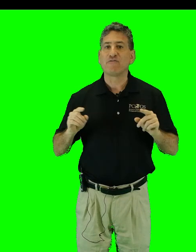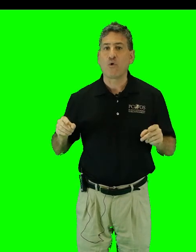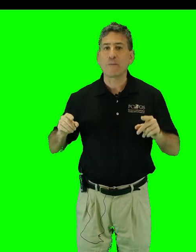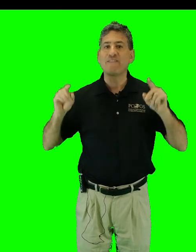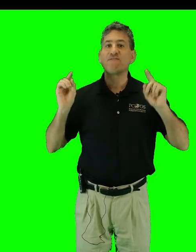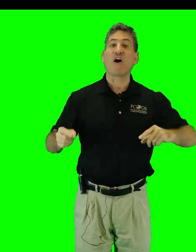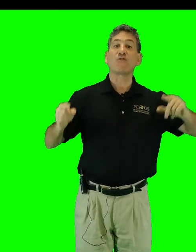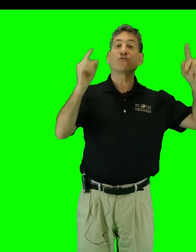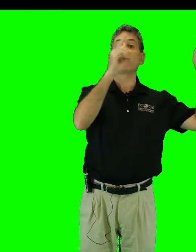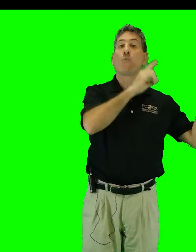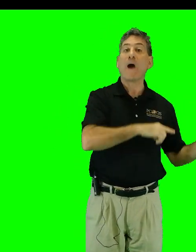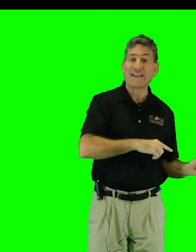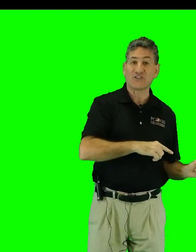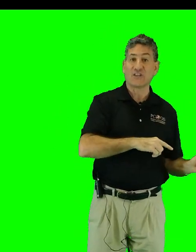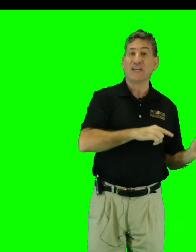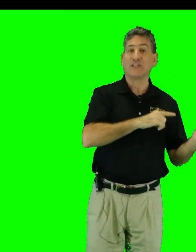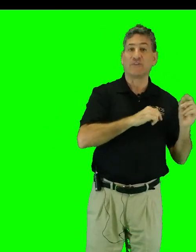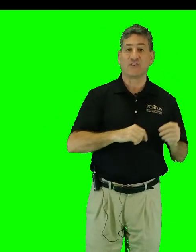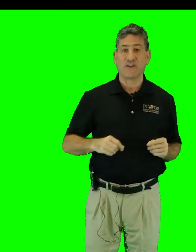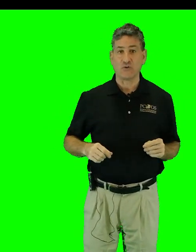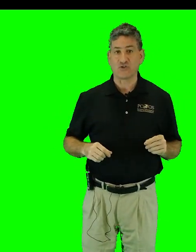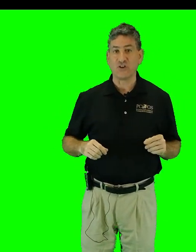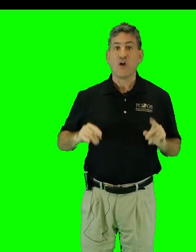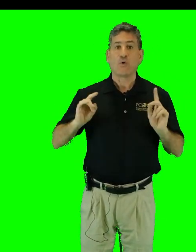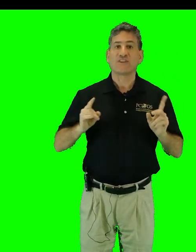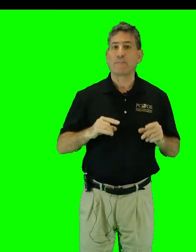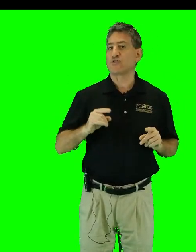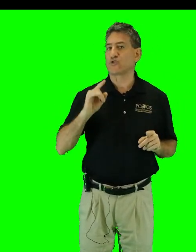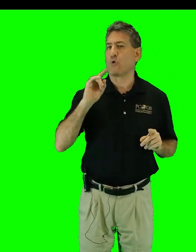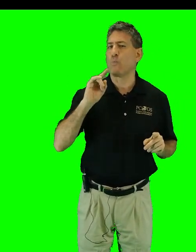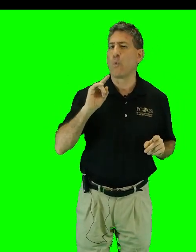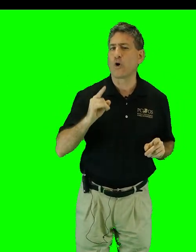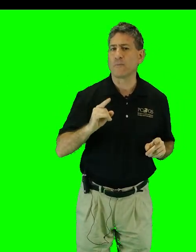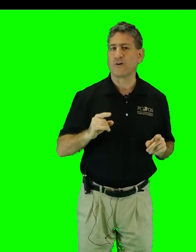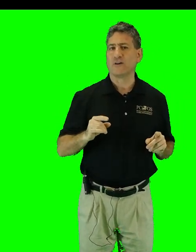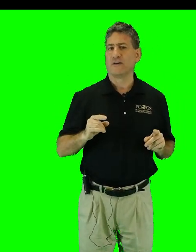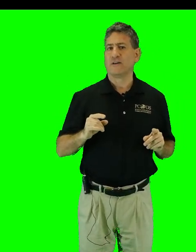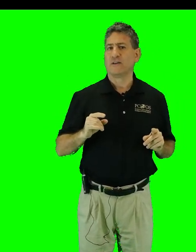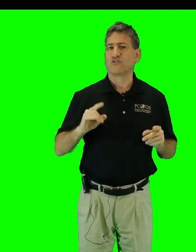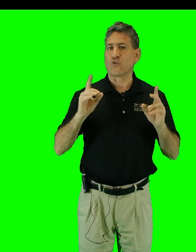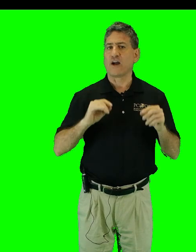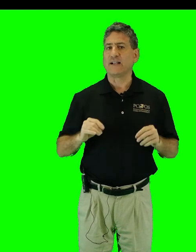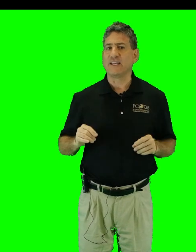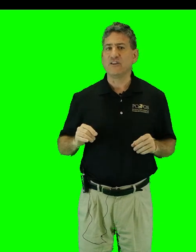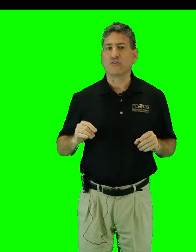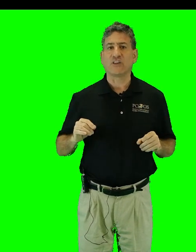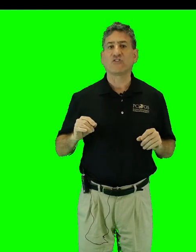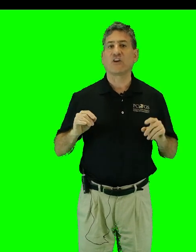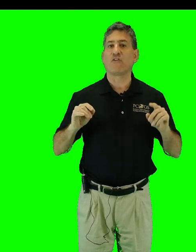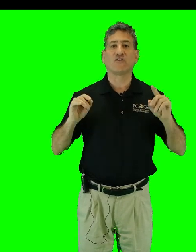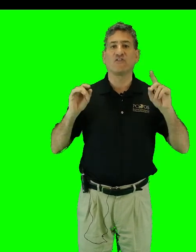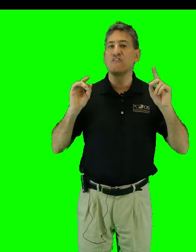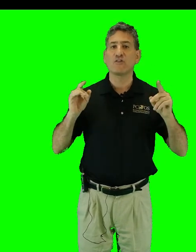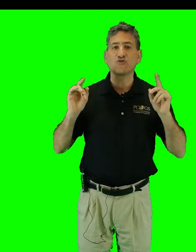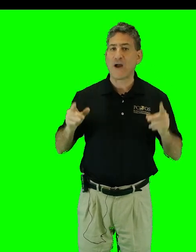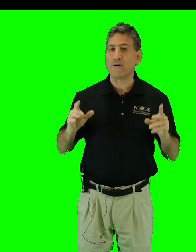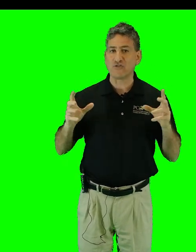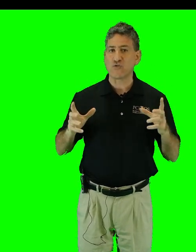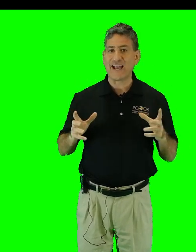forming farther to the west in the Pacific Ocean where temperatures are warmer. Strong El Ninos can cause severe drought in dry